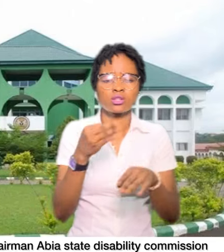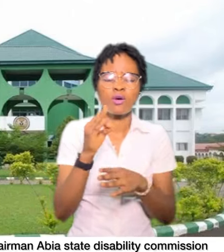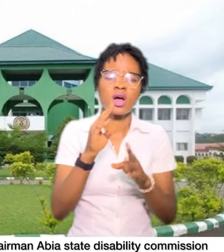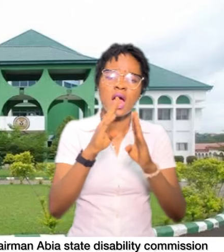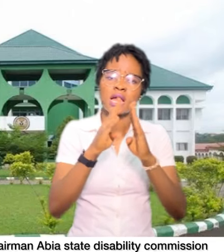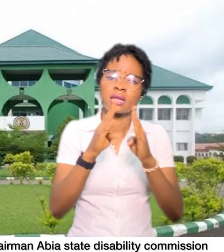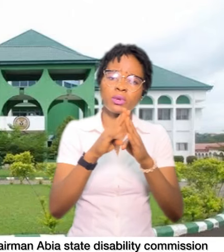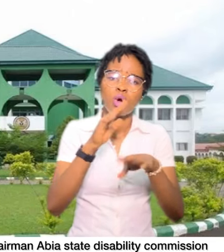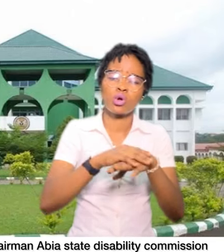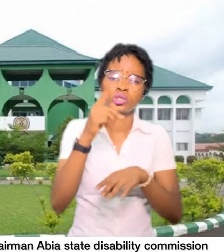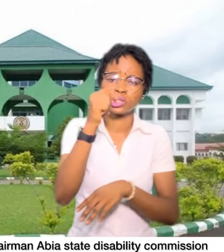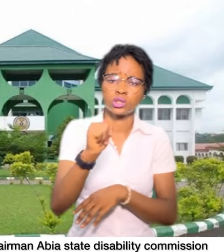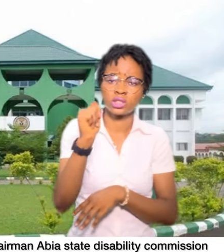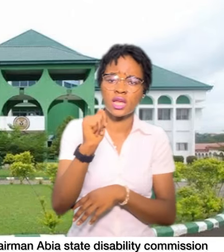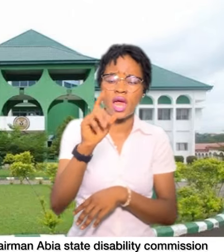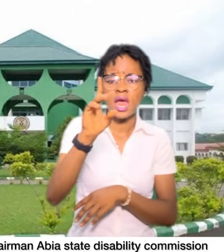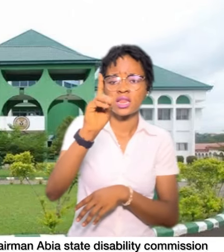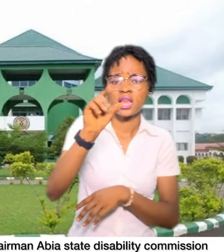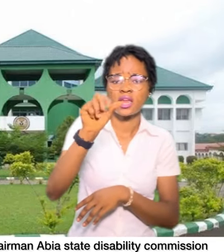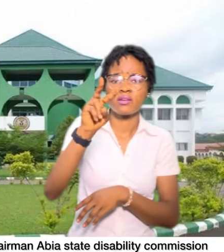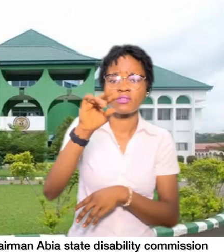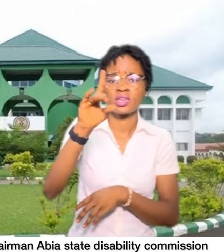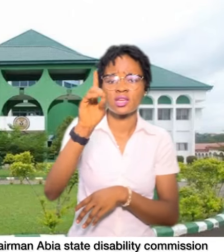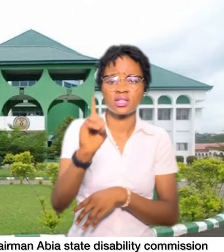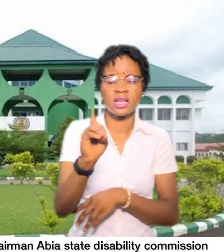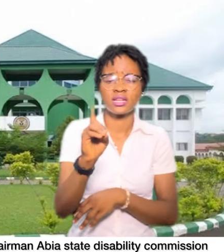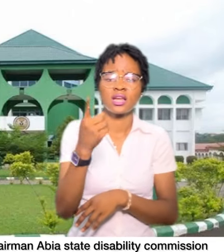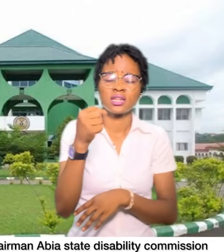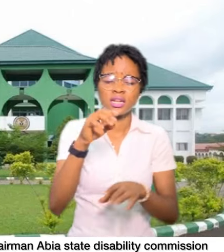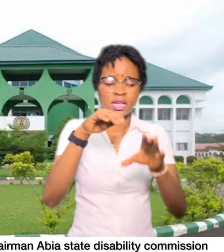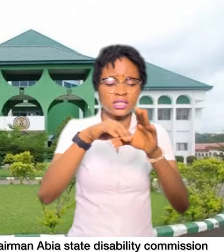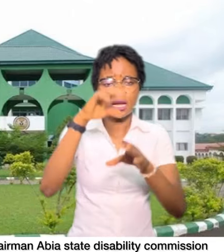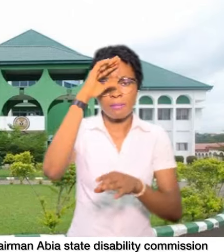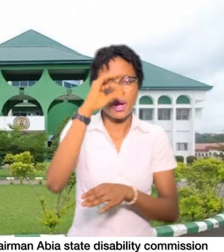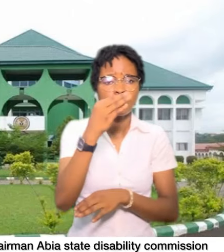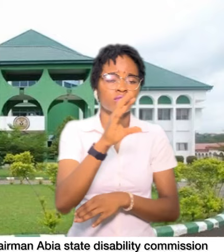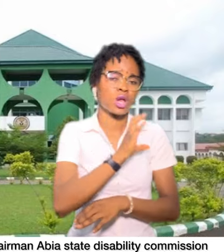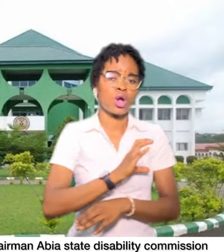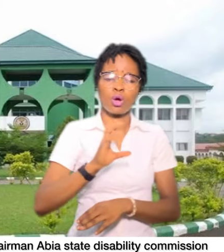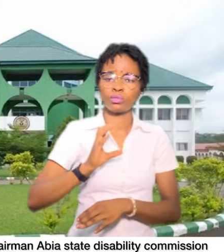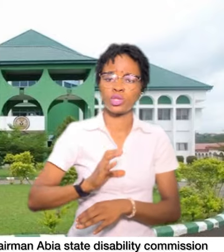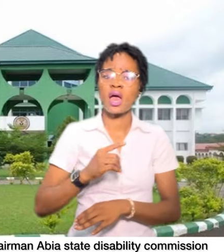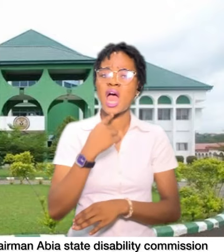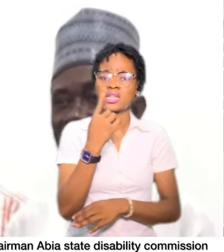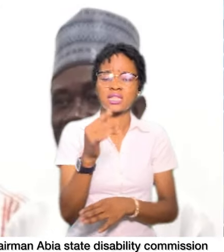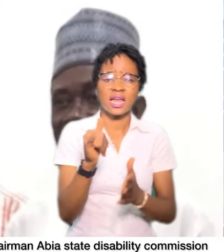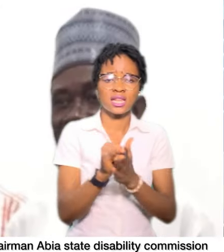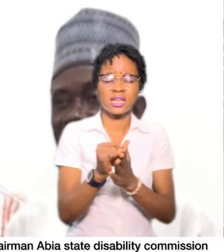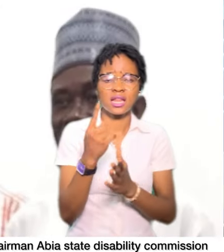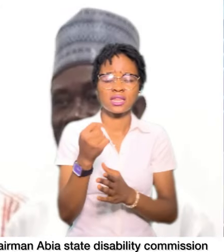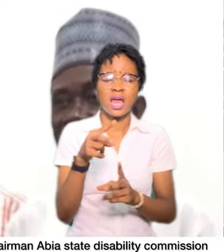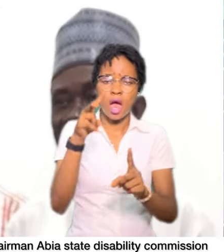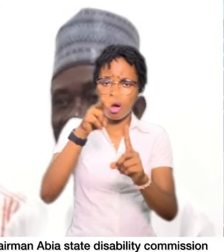David Obina Ayaele, the Chairman of the Commission, entered that the